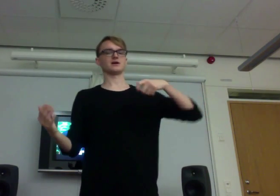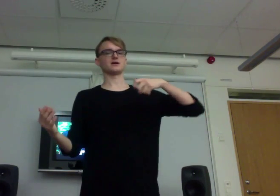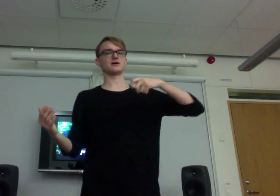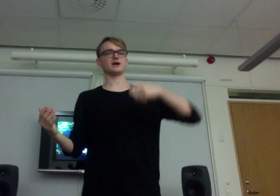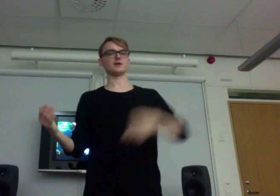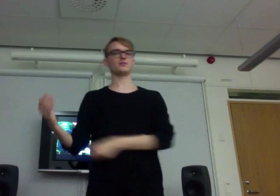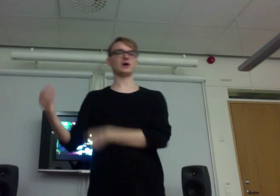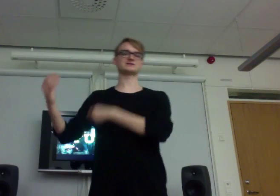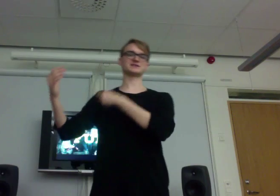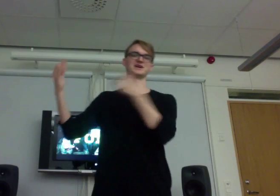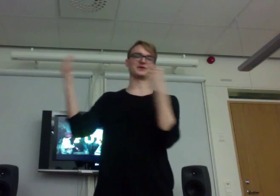But.